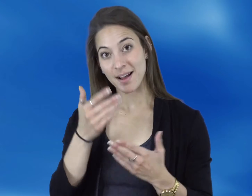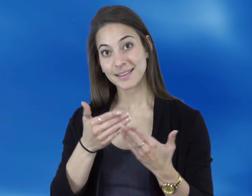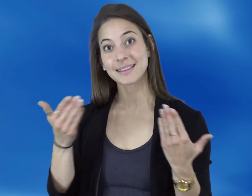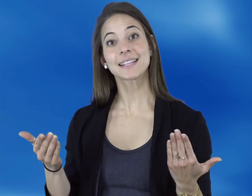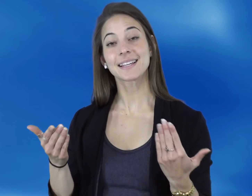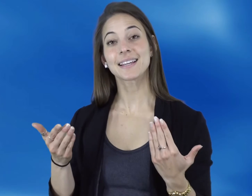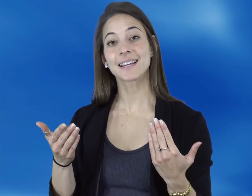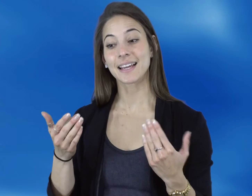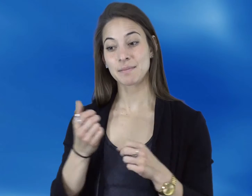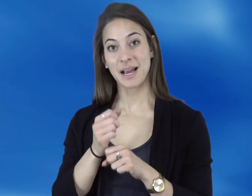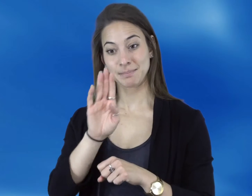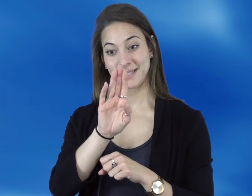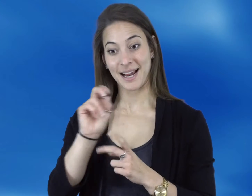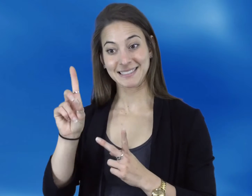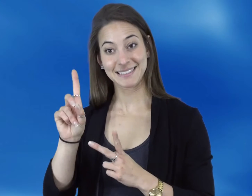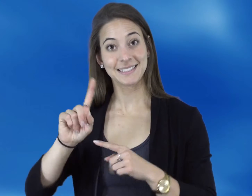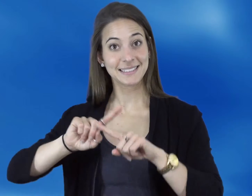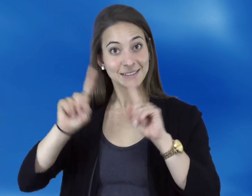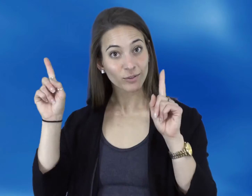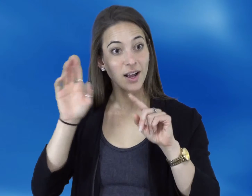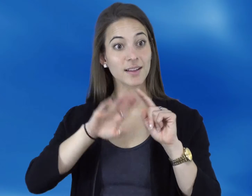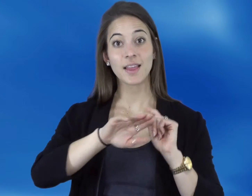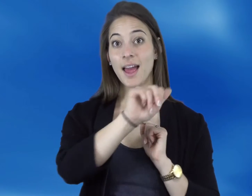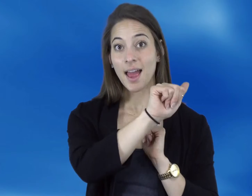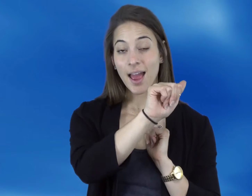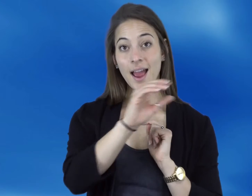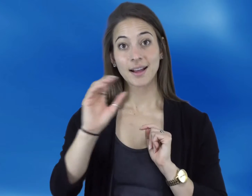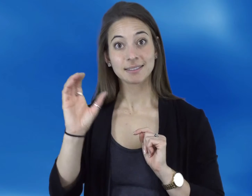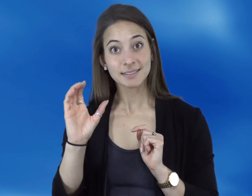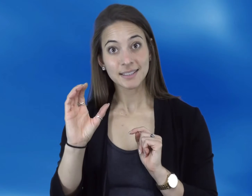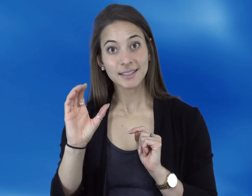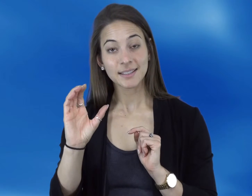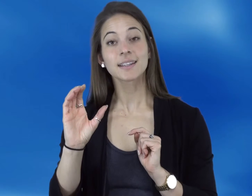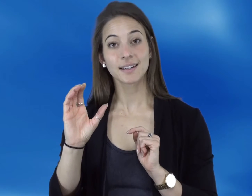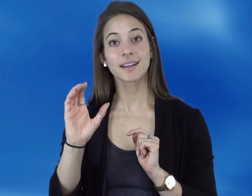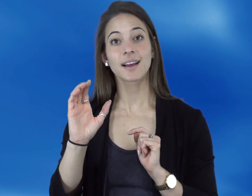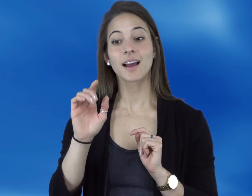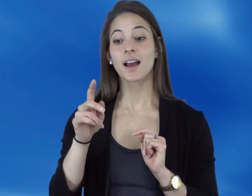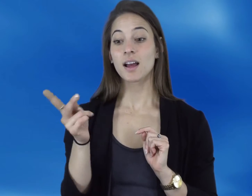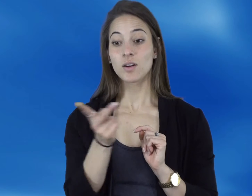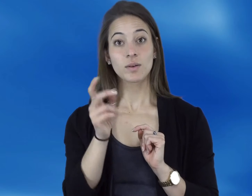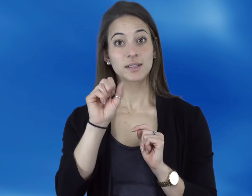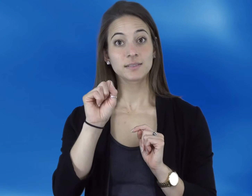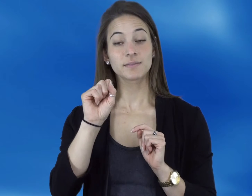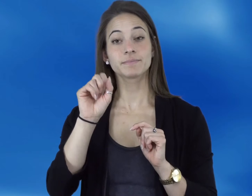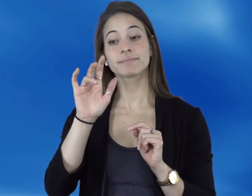What sets sample B and D apart from sample A and C is that the